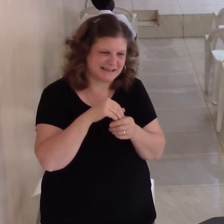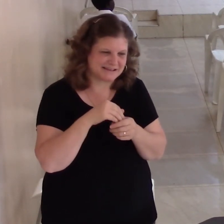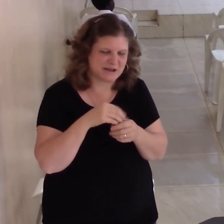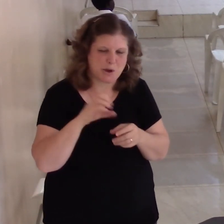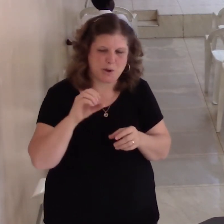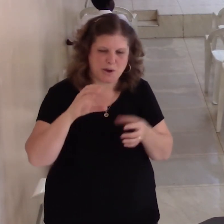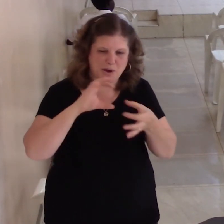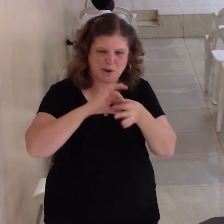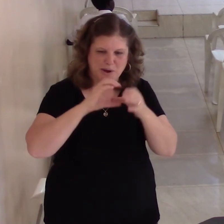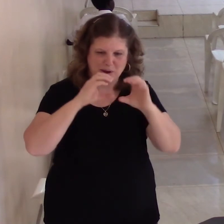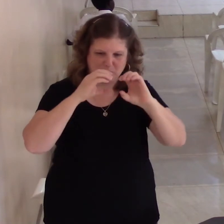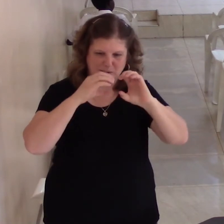He has a little cover.